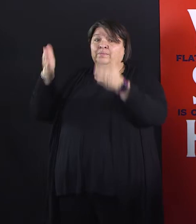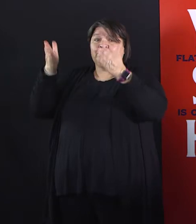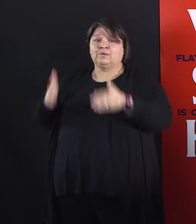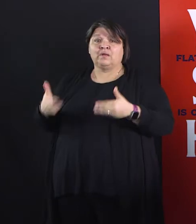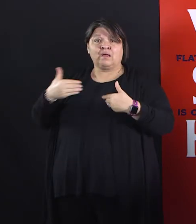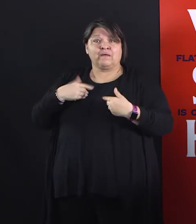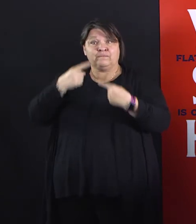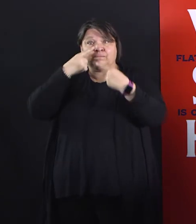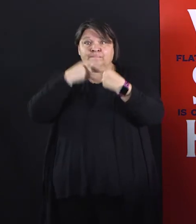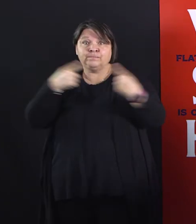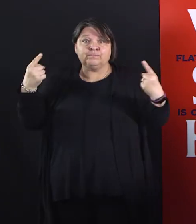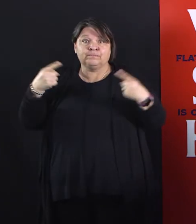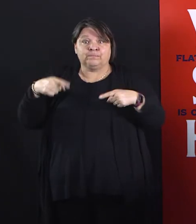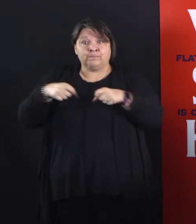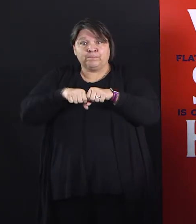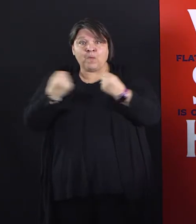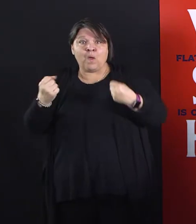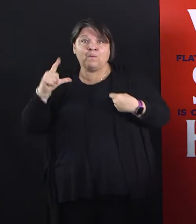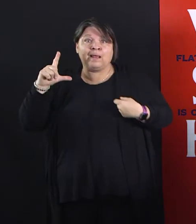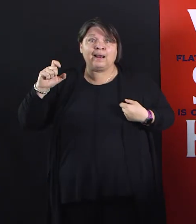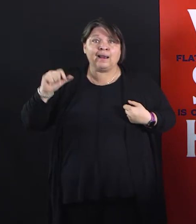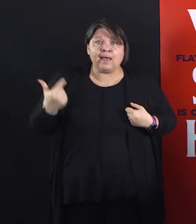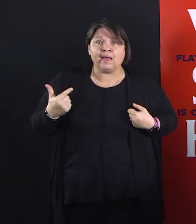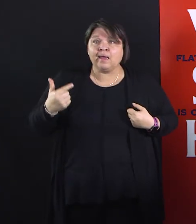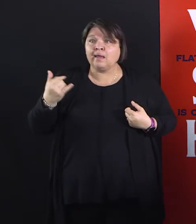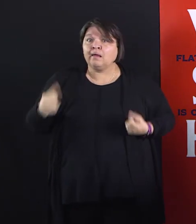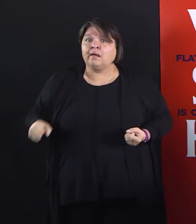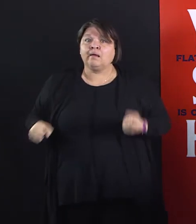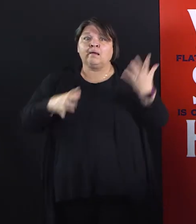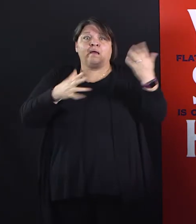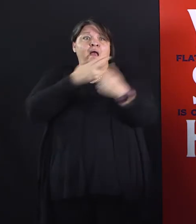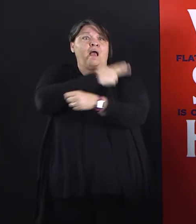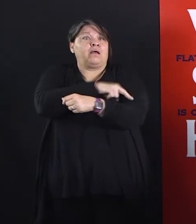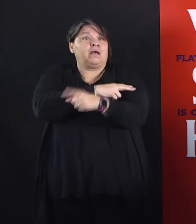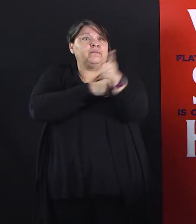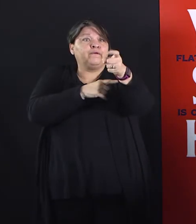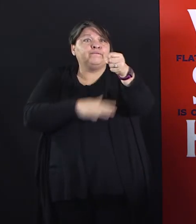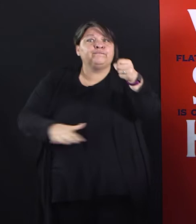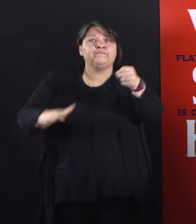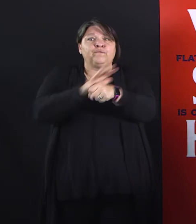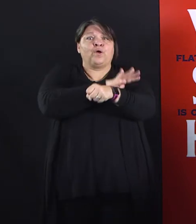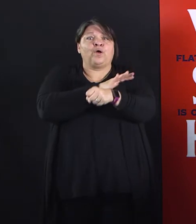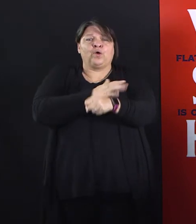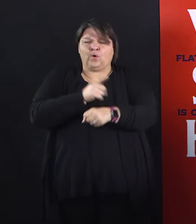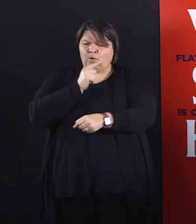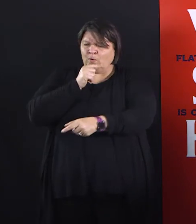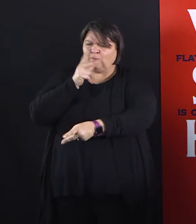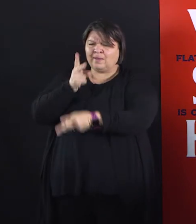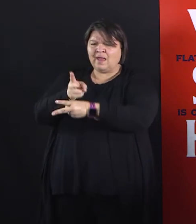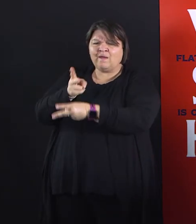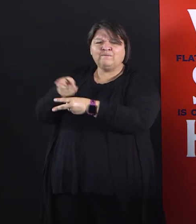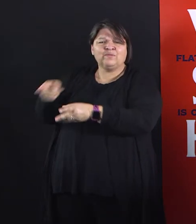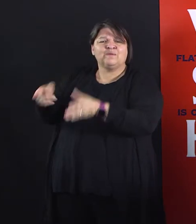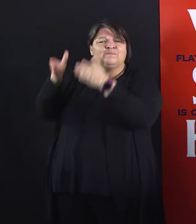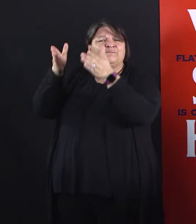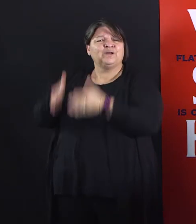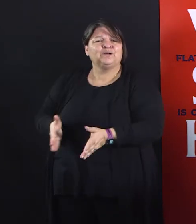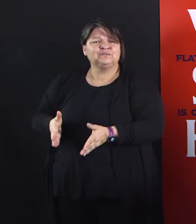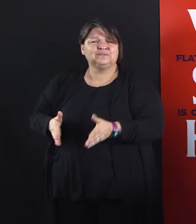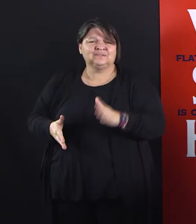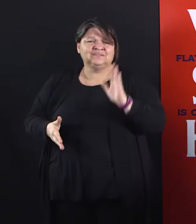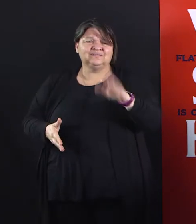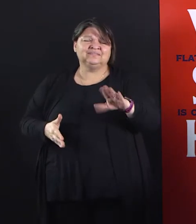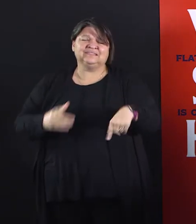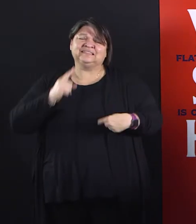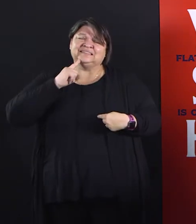overrun, they won't have the treatment. So everybody, let's take this seriously and let's try to wind it up sooner rather